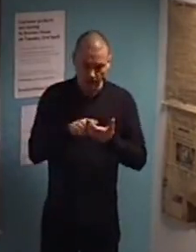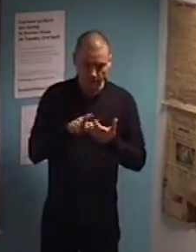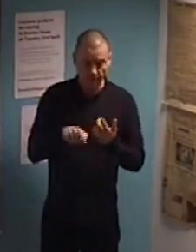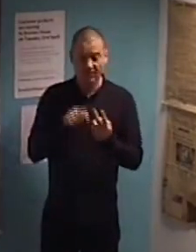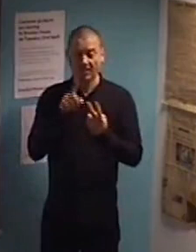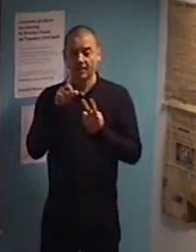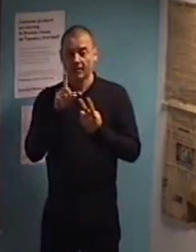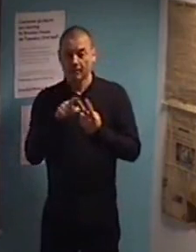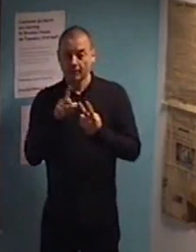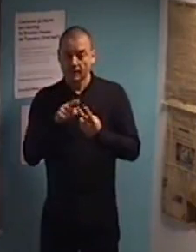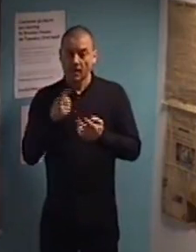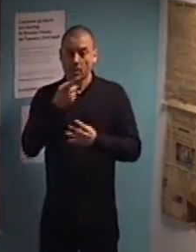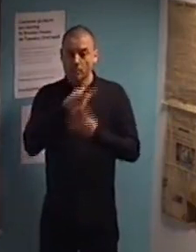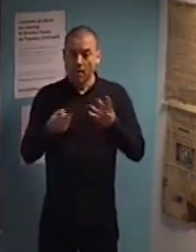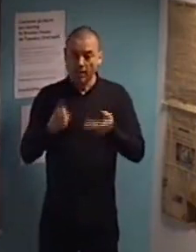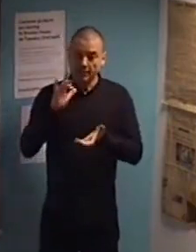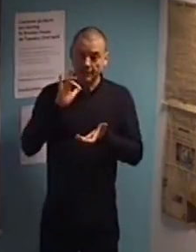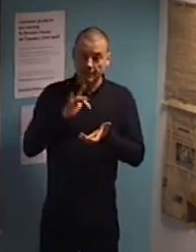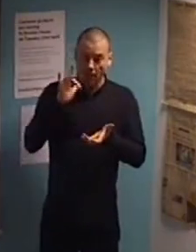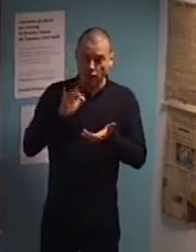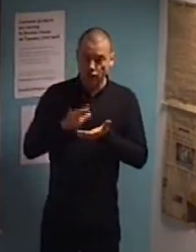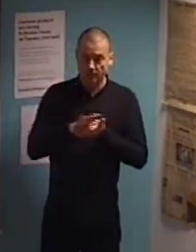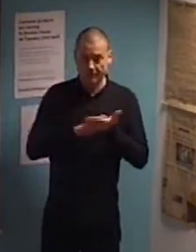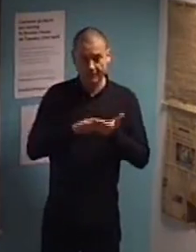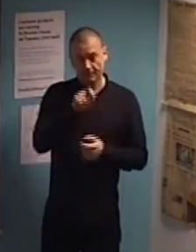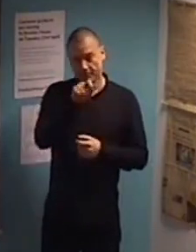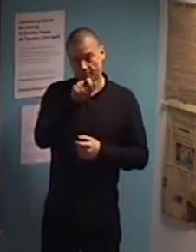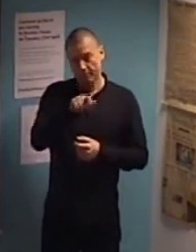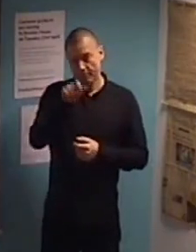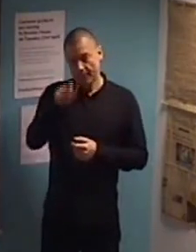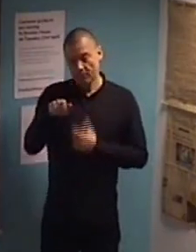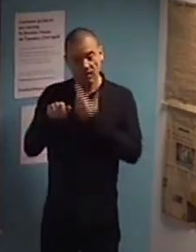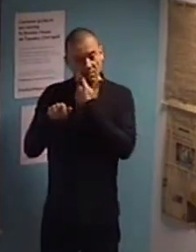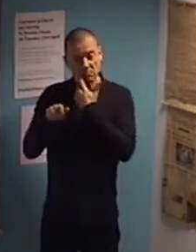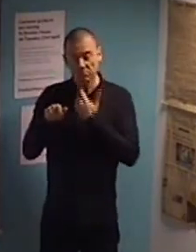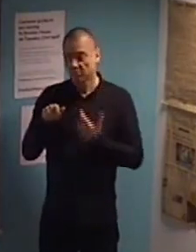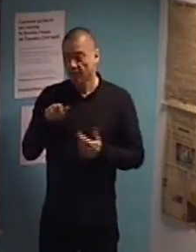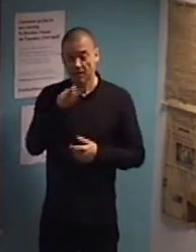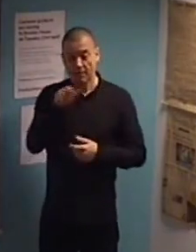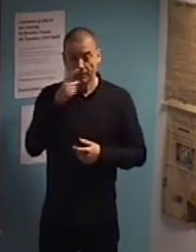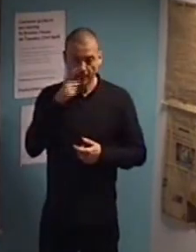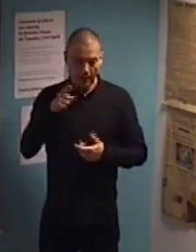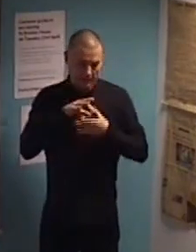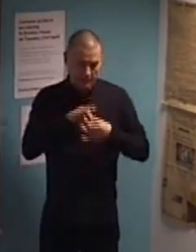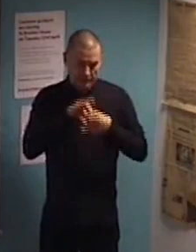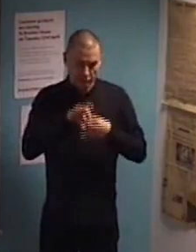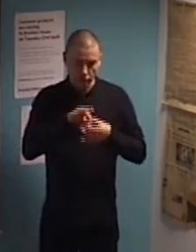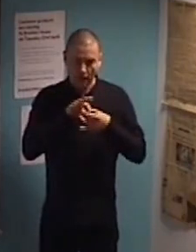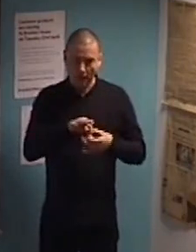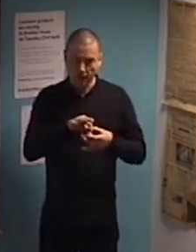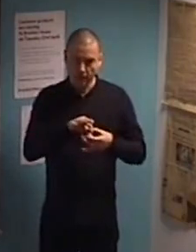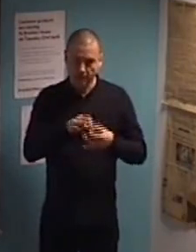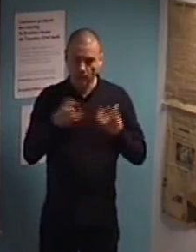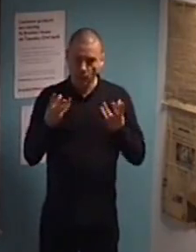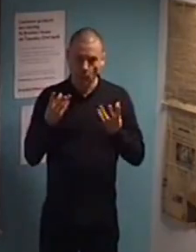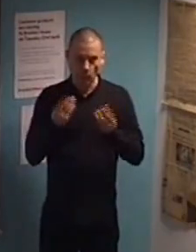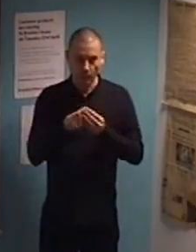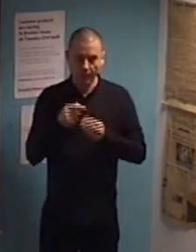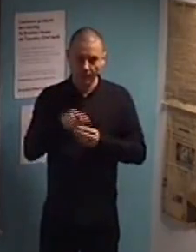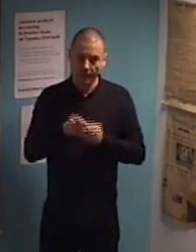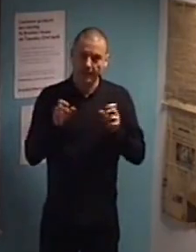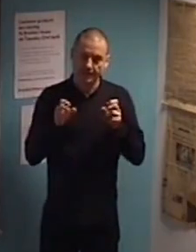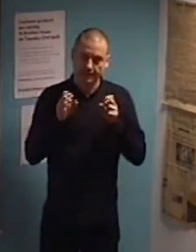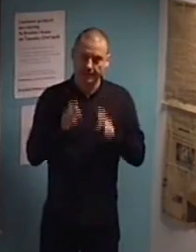one, actually, enable people to interact with the system. Yeah. In